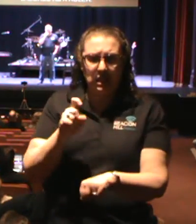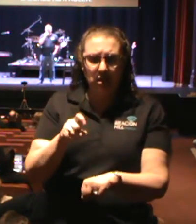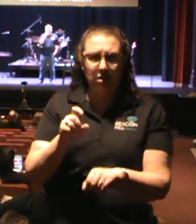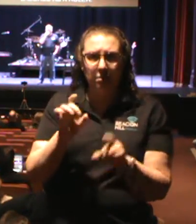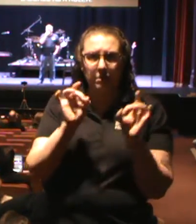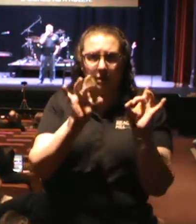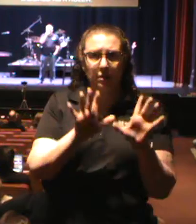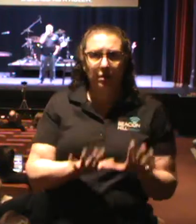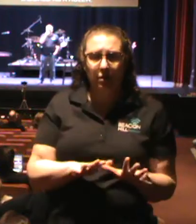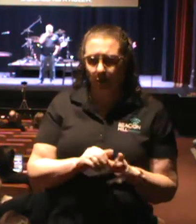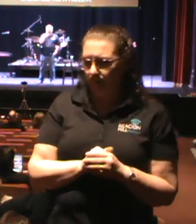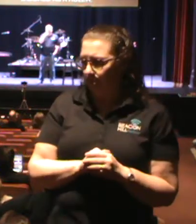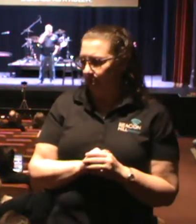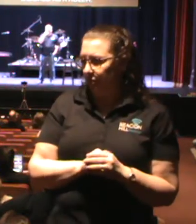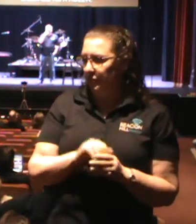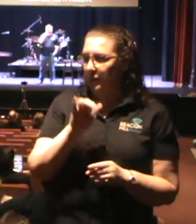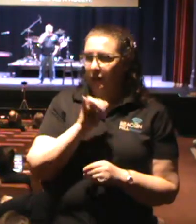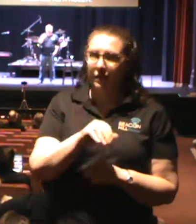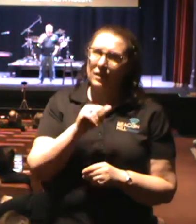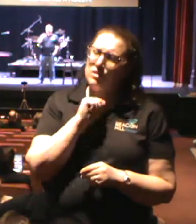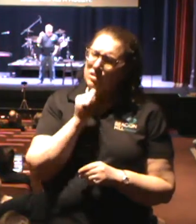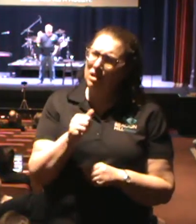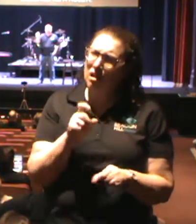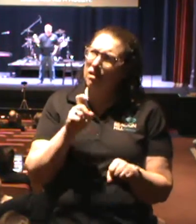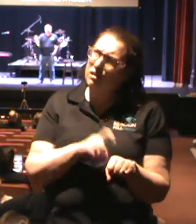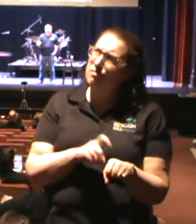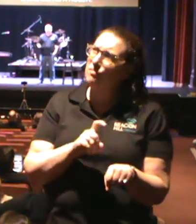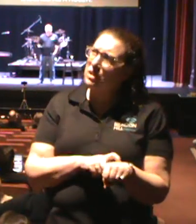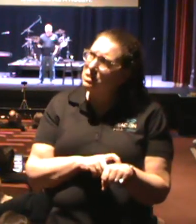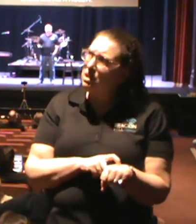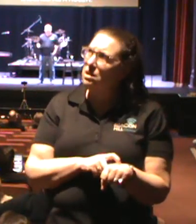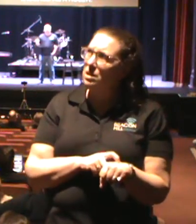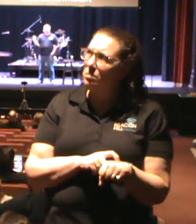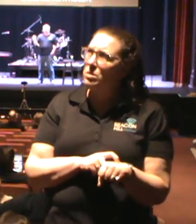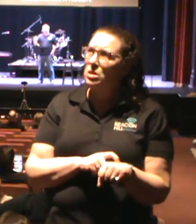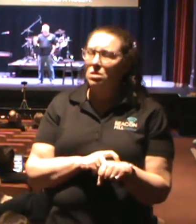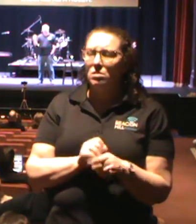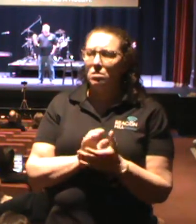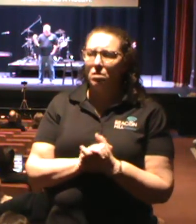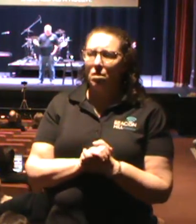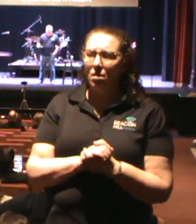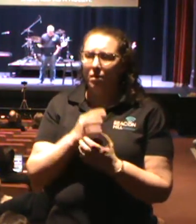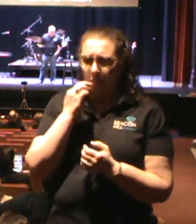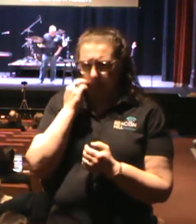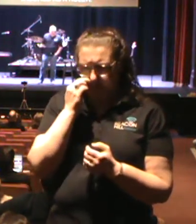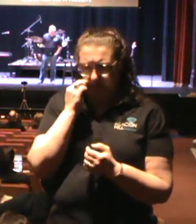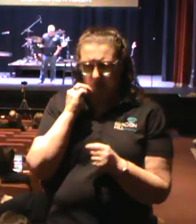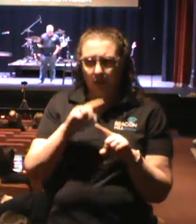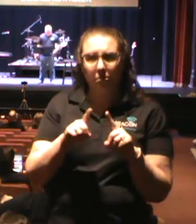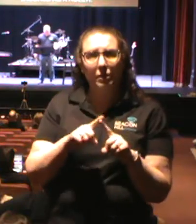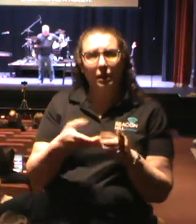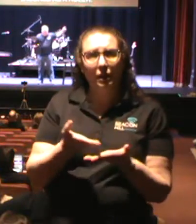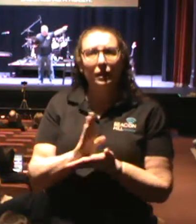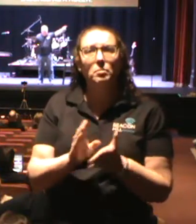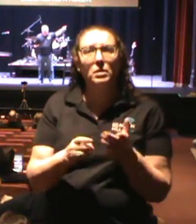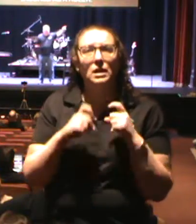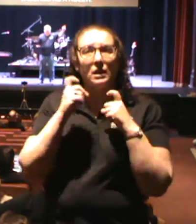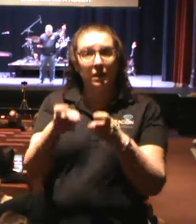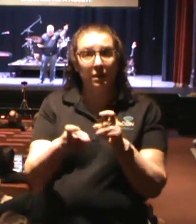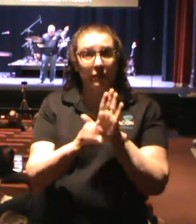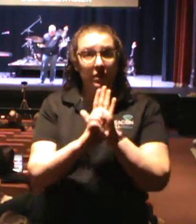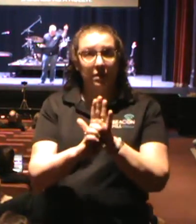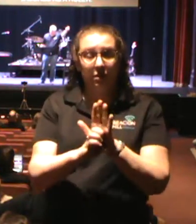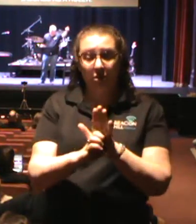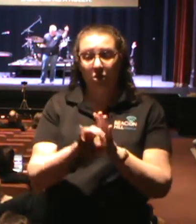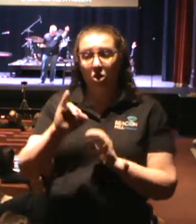an explicit time period that you've got to be tested. But I do want to give you some examples in the Bible. Joseph